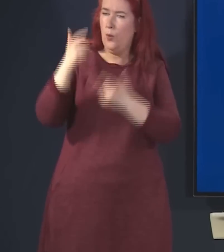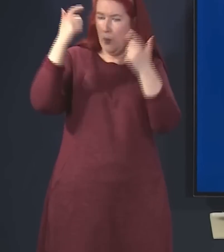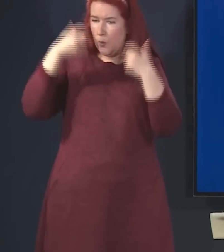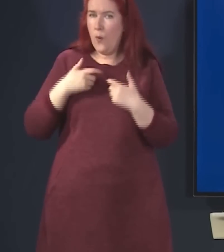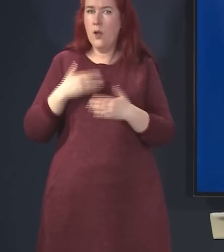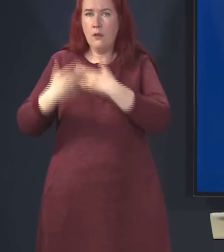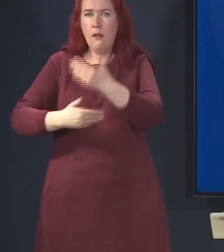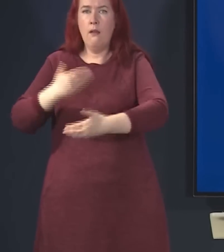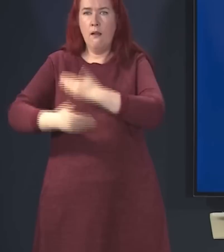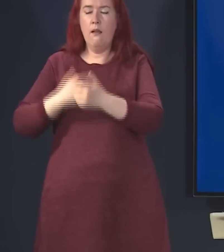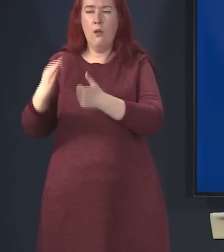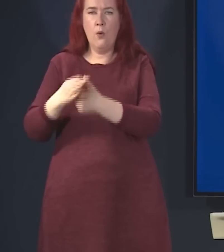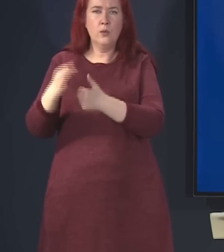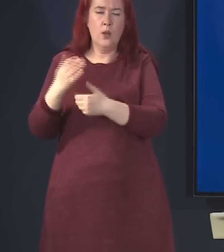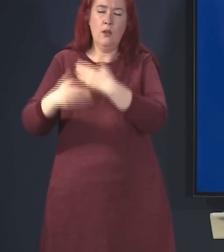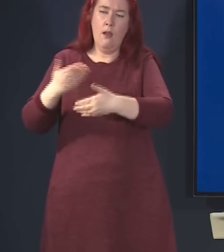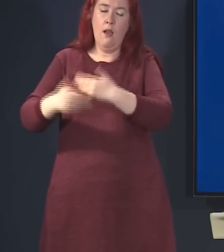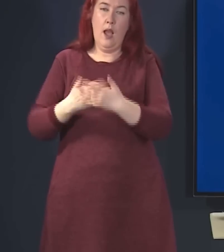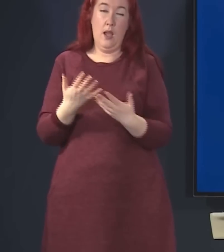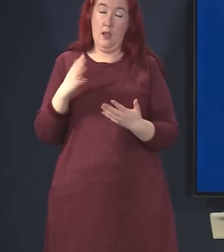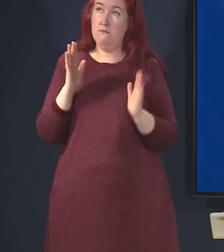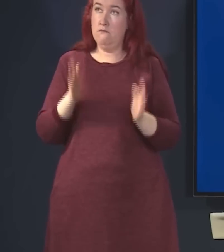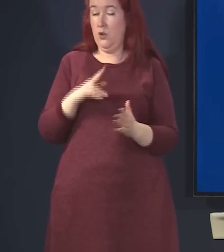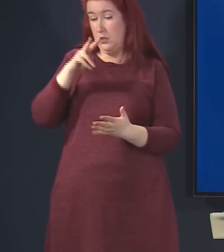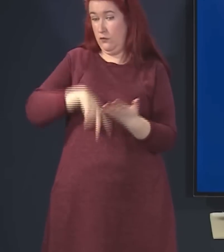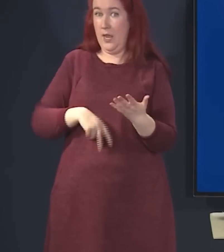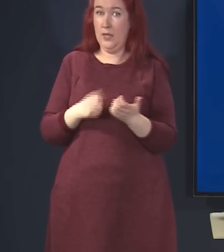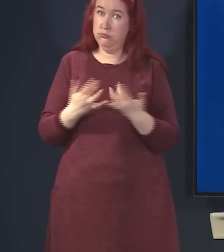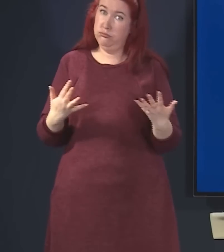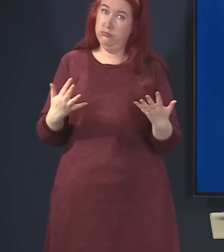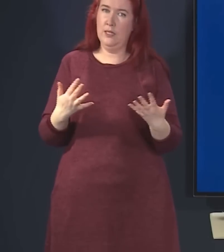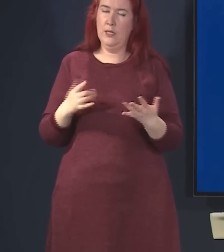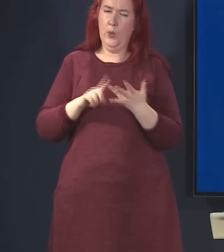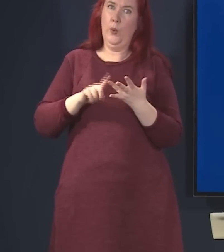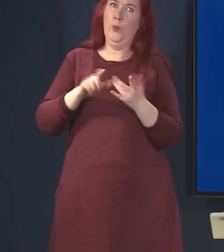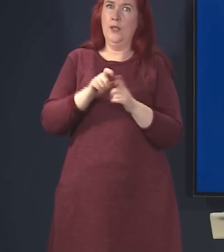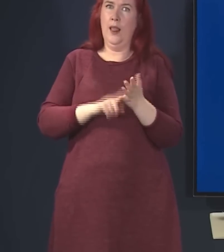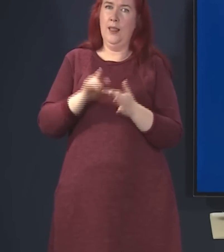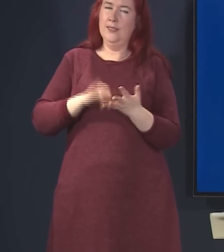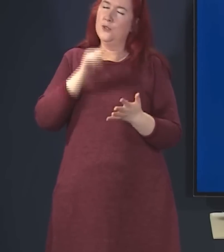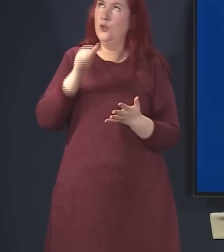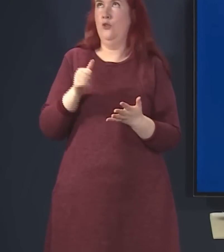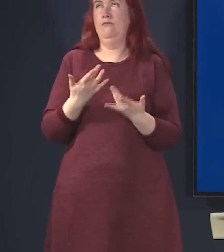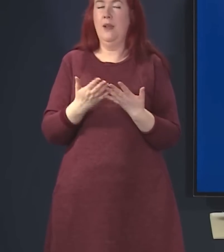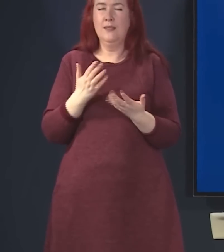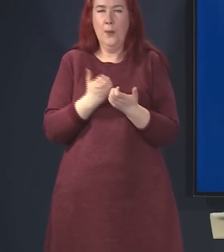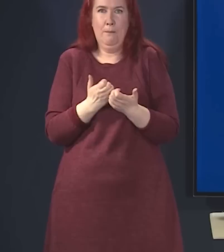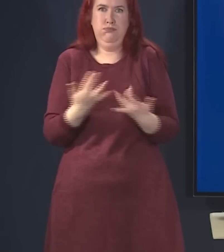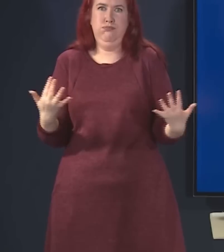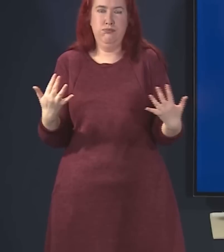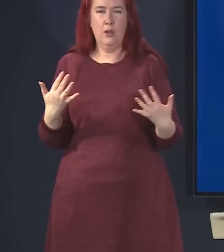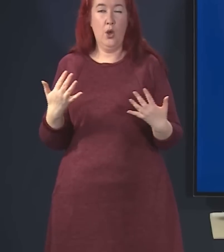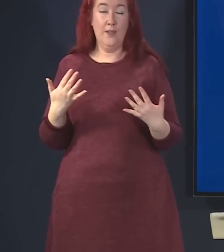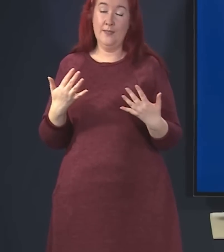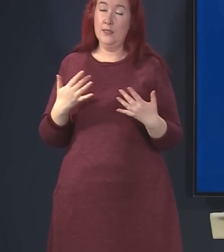I probably read over the course of it, you know, oodles, that's not a technical term you'll understand, but oodles of eminent